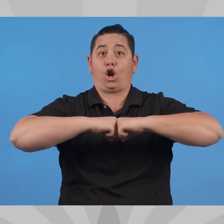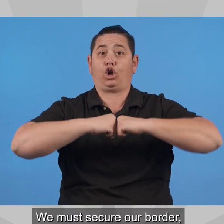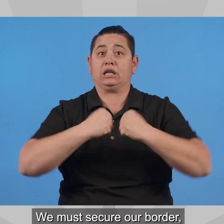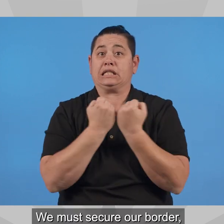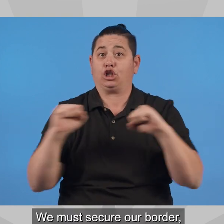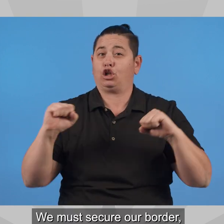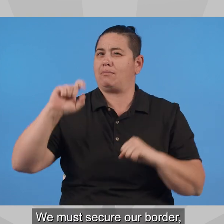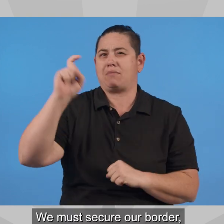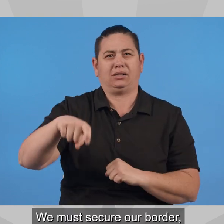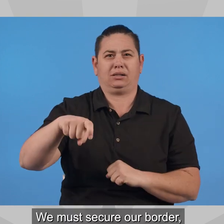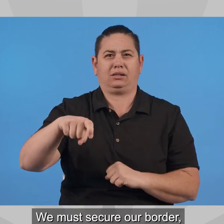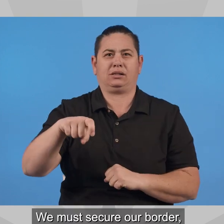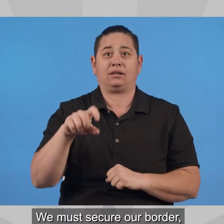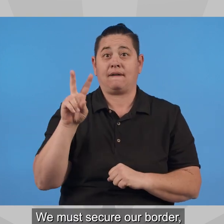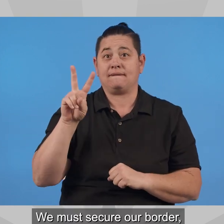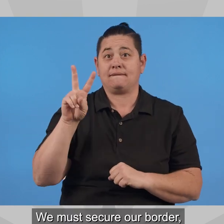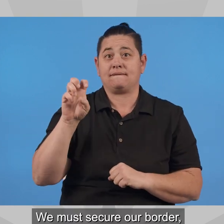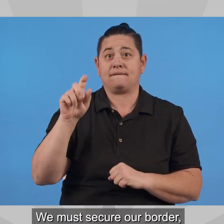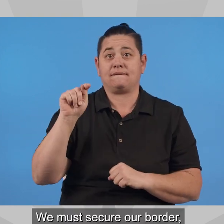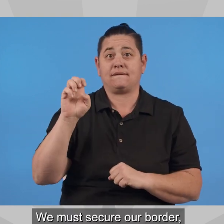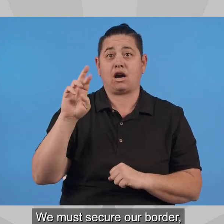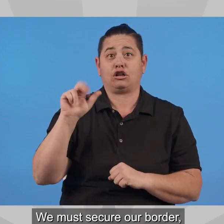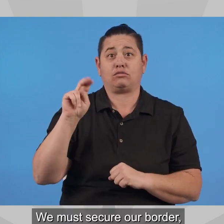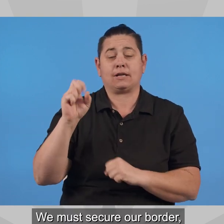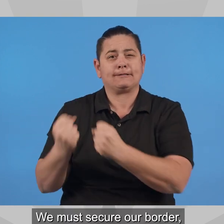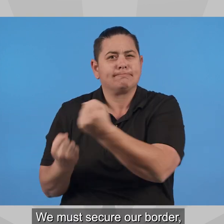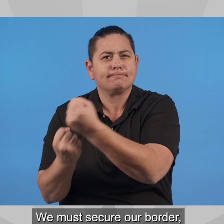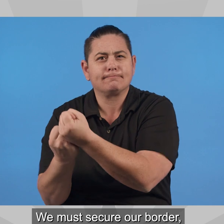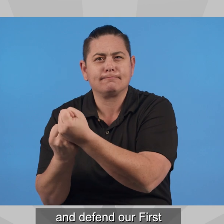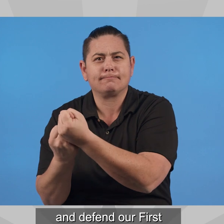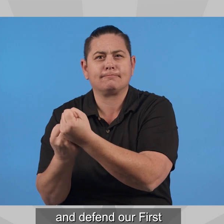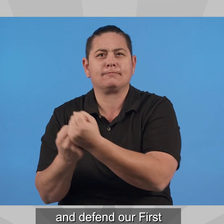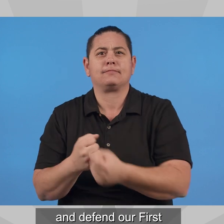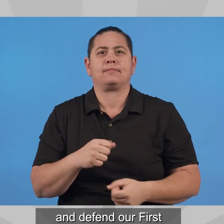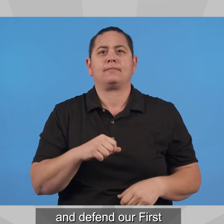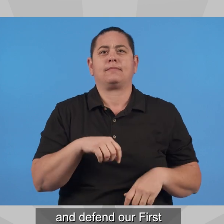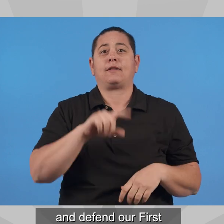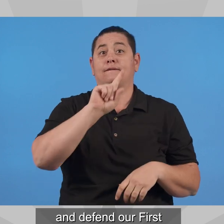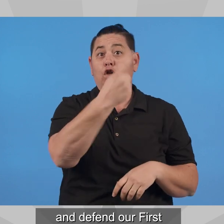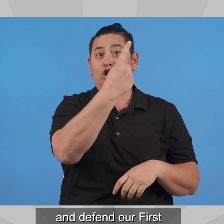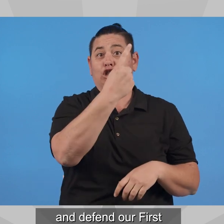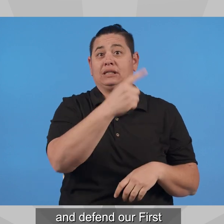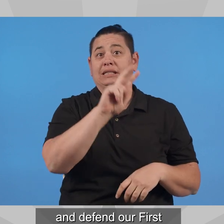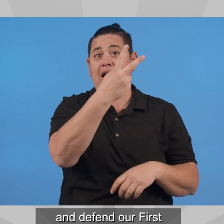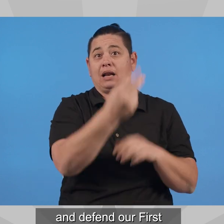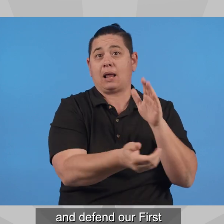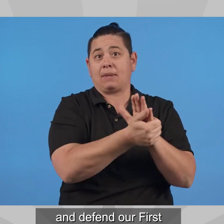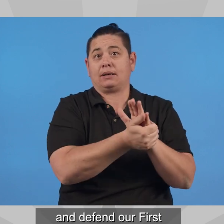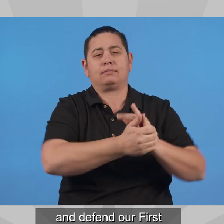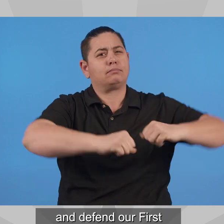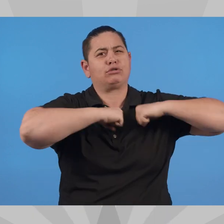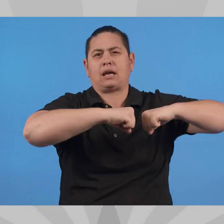We must secure our border, support our veterans, and defend our First and Second